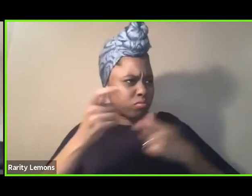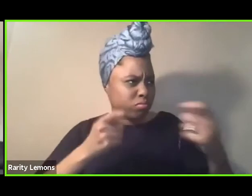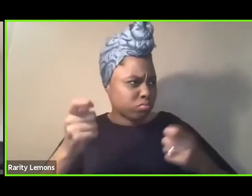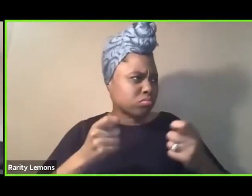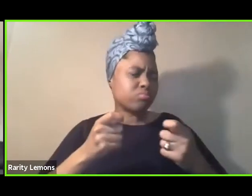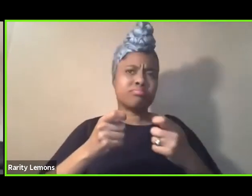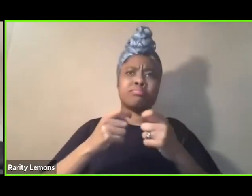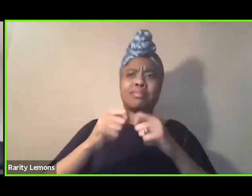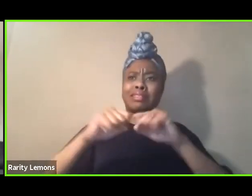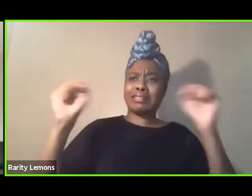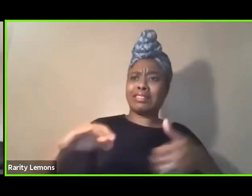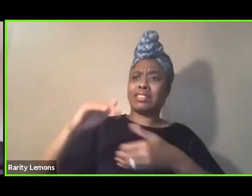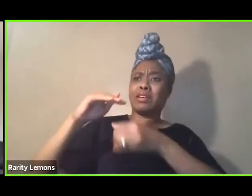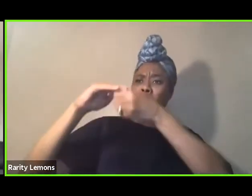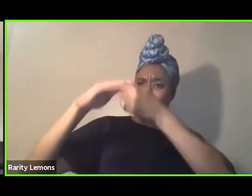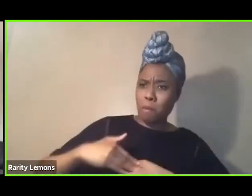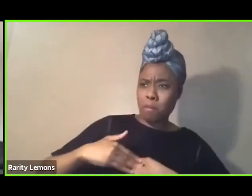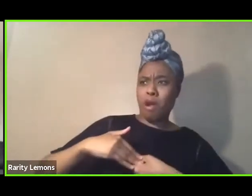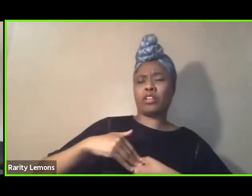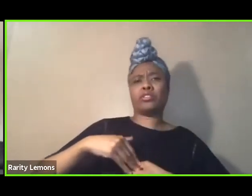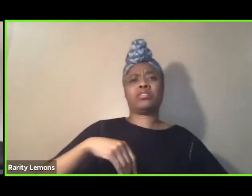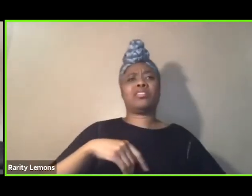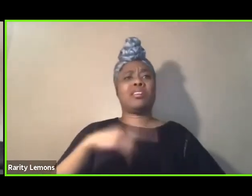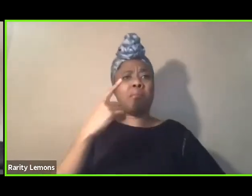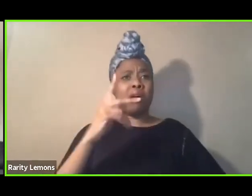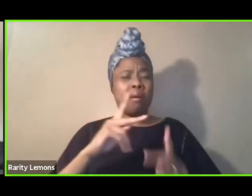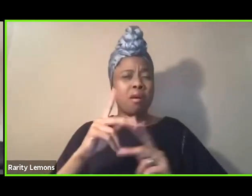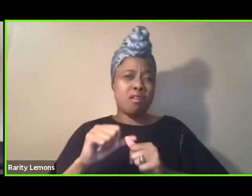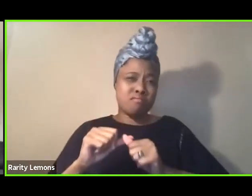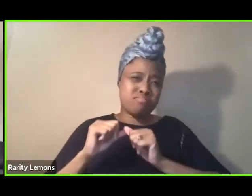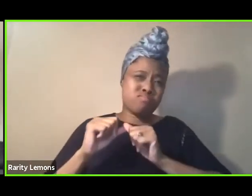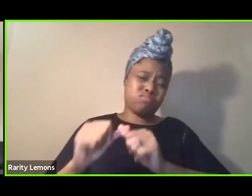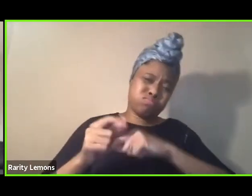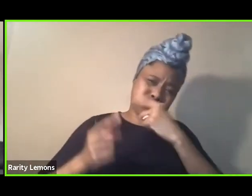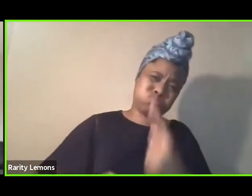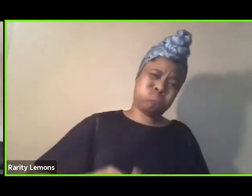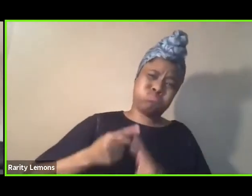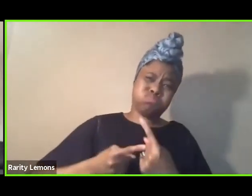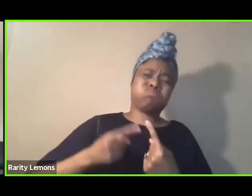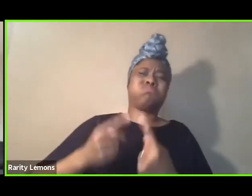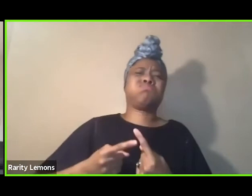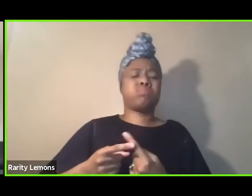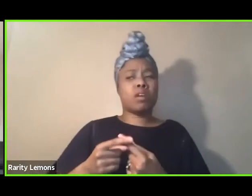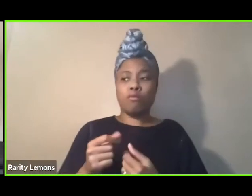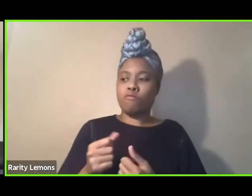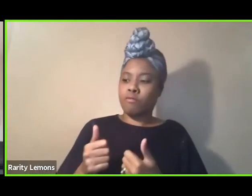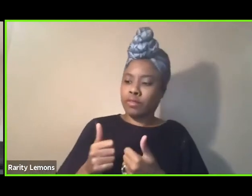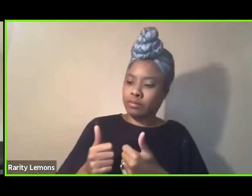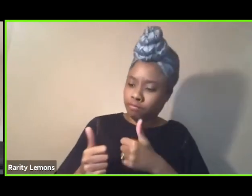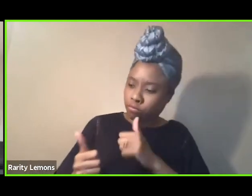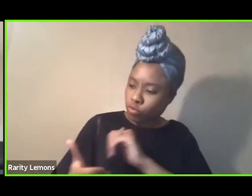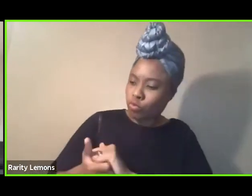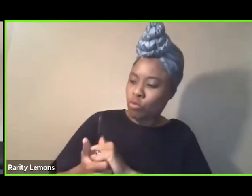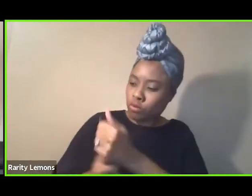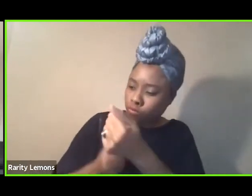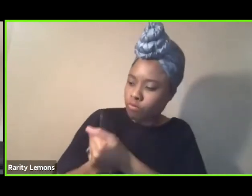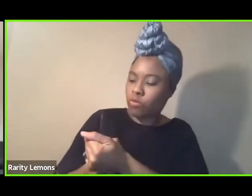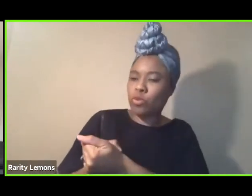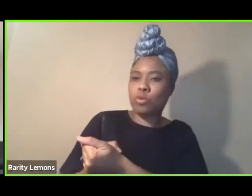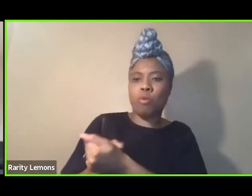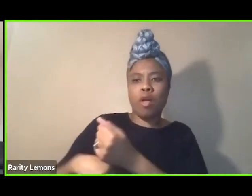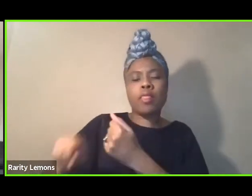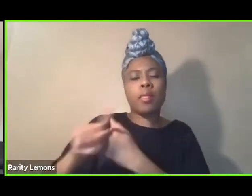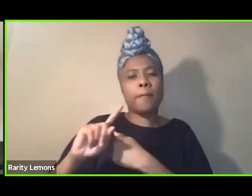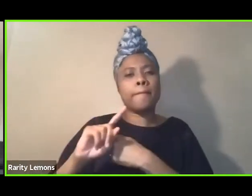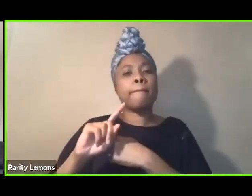Black people have been fighting racism for generations and as they continue, we must fight alongside them. Asada Shakur also